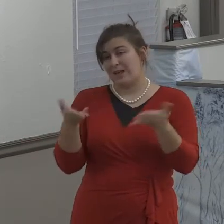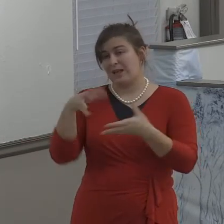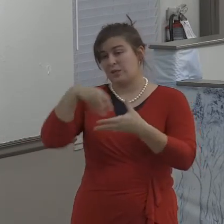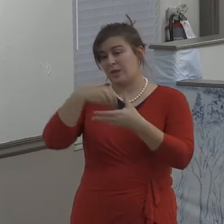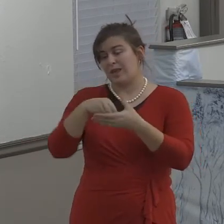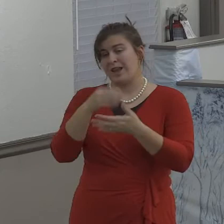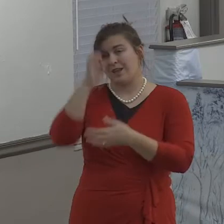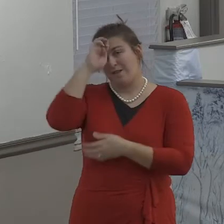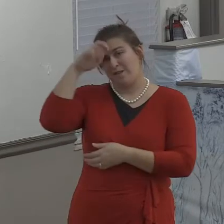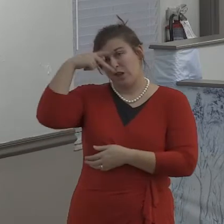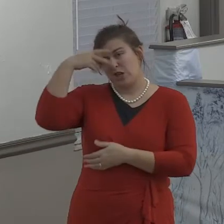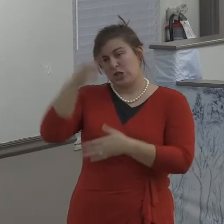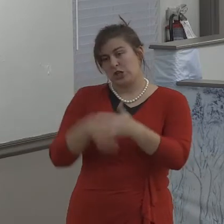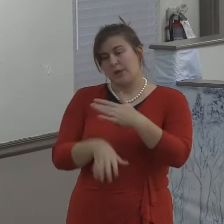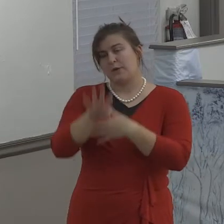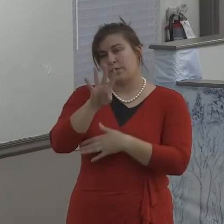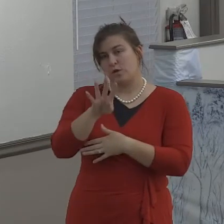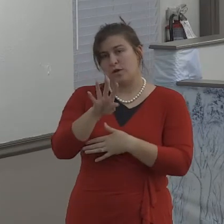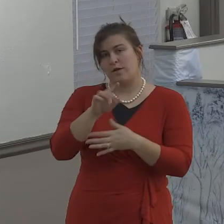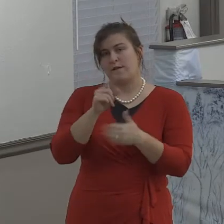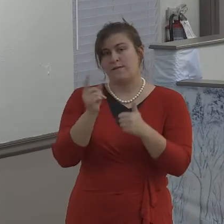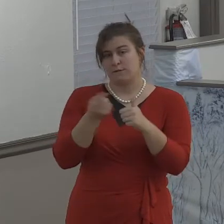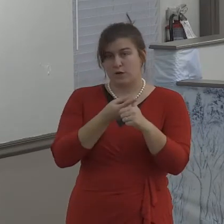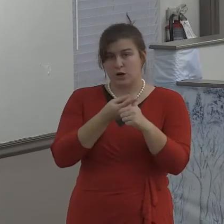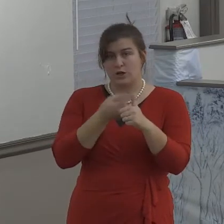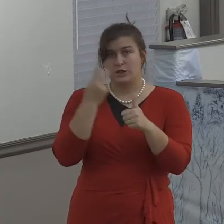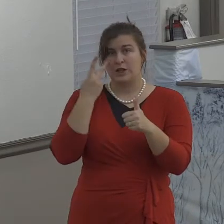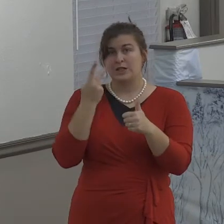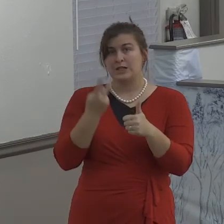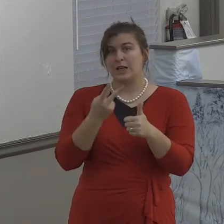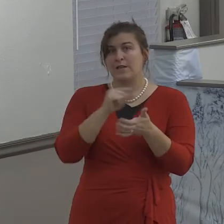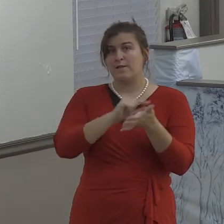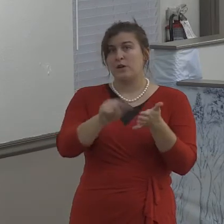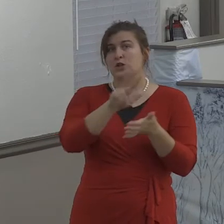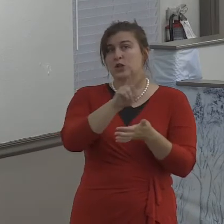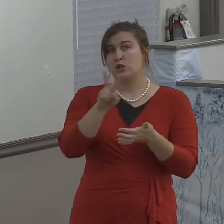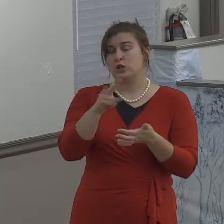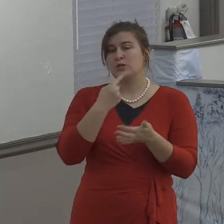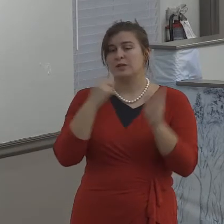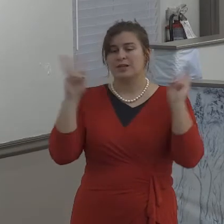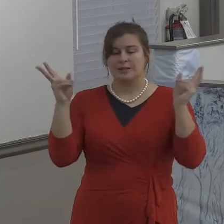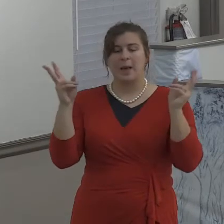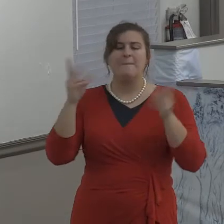sharp or bitter word or some kind of harsh response.